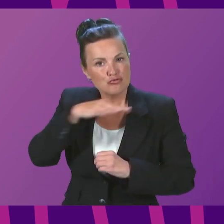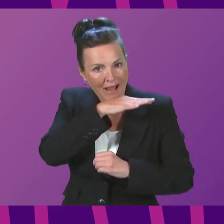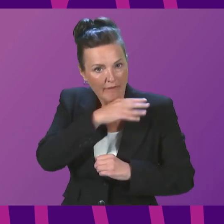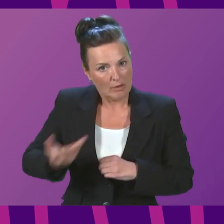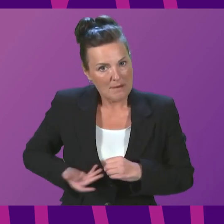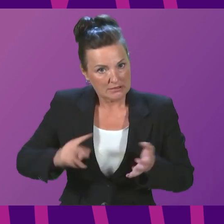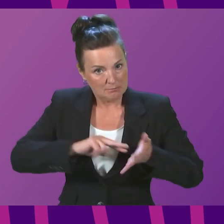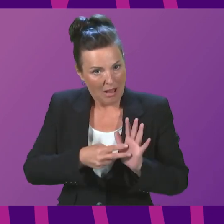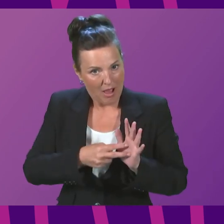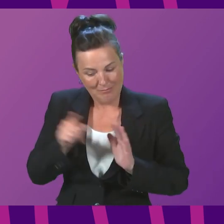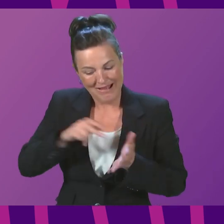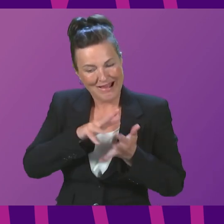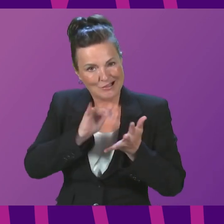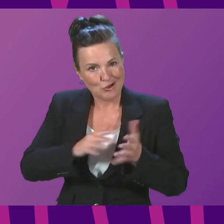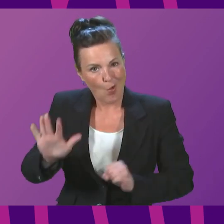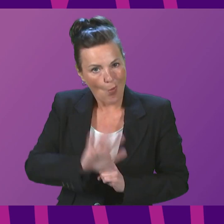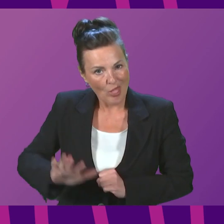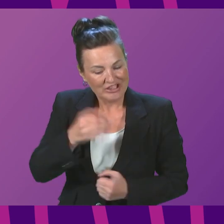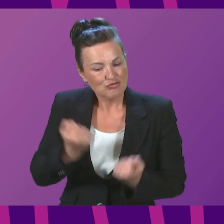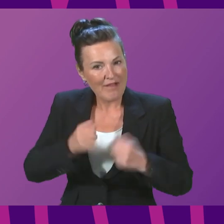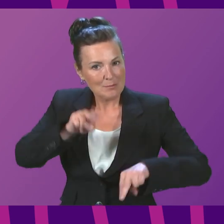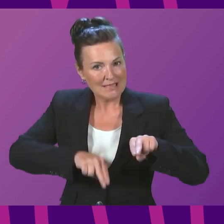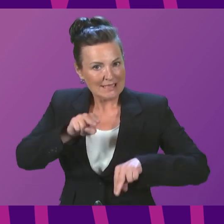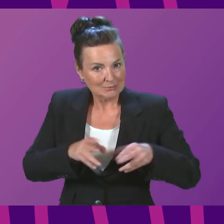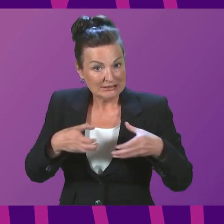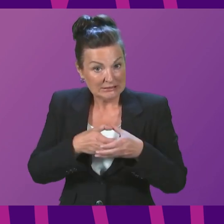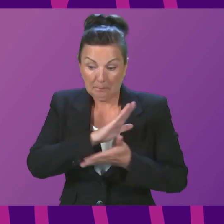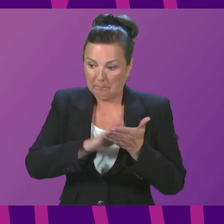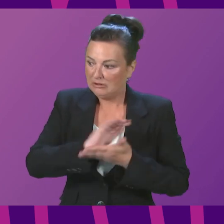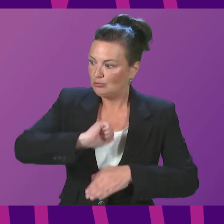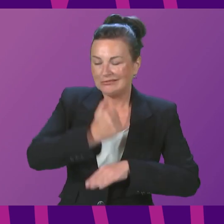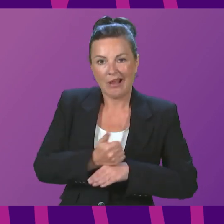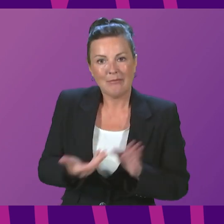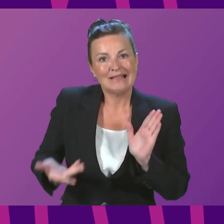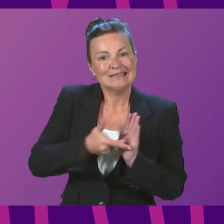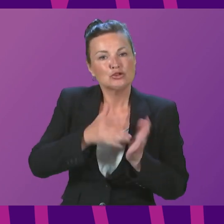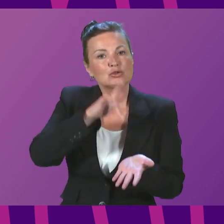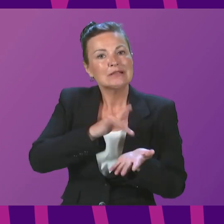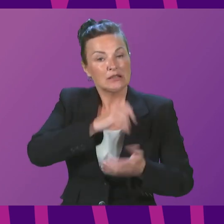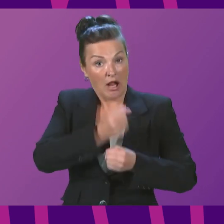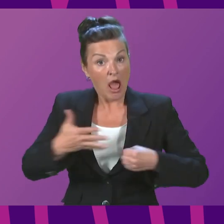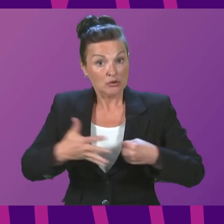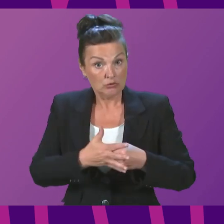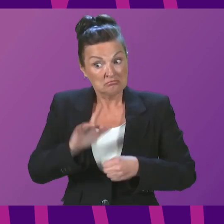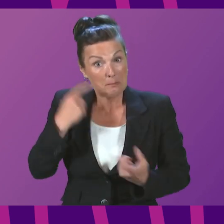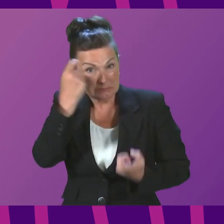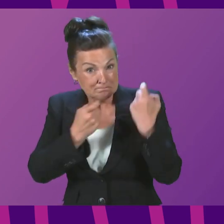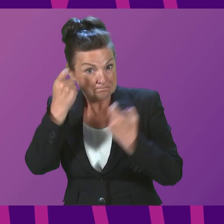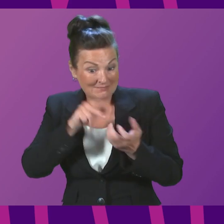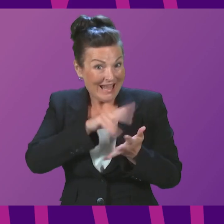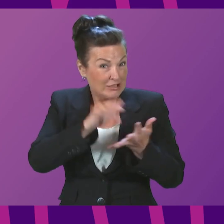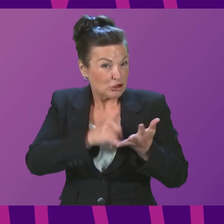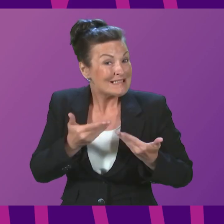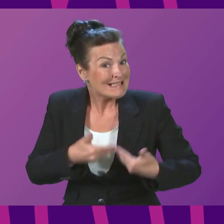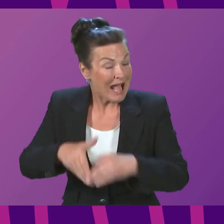Lothian's driving assessment team for the establishment of an additional centre in Glasgow, and this is currently being considered by NHS National Services